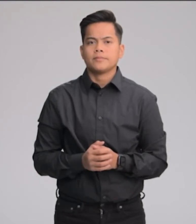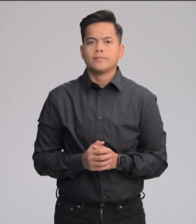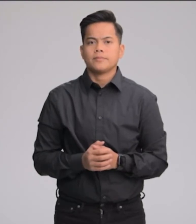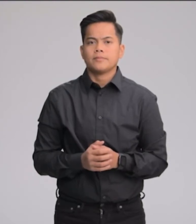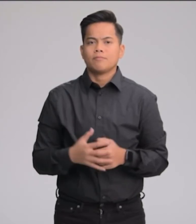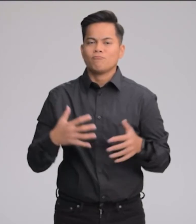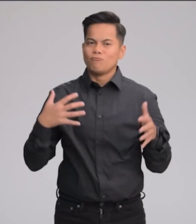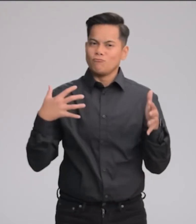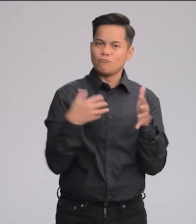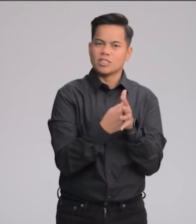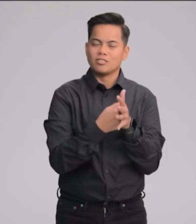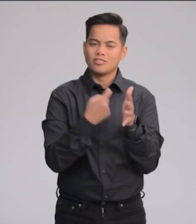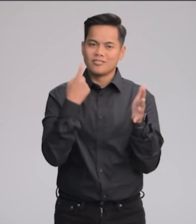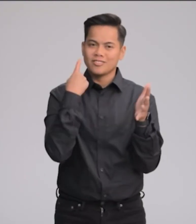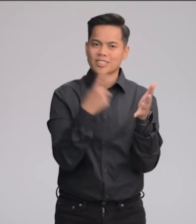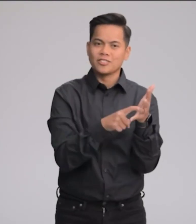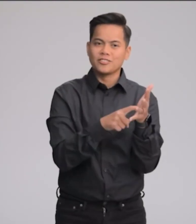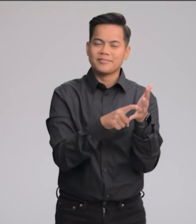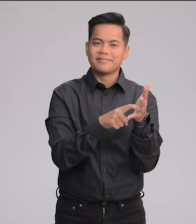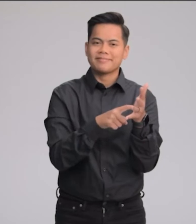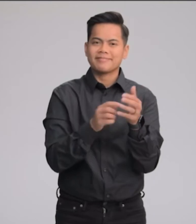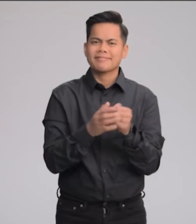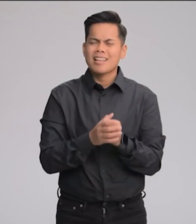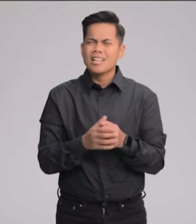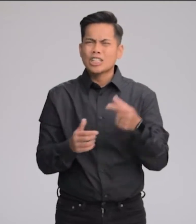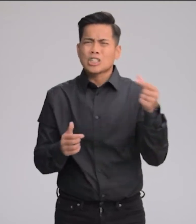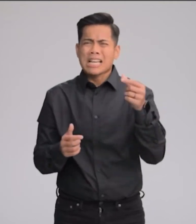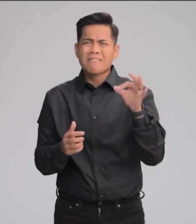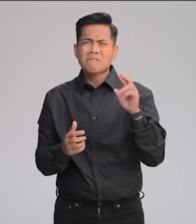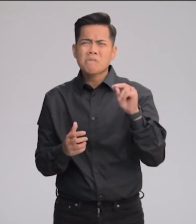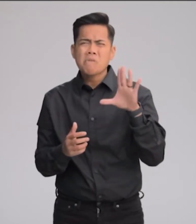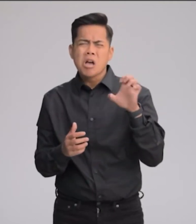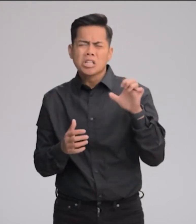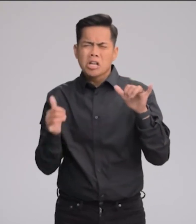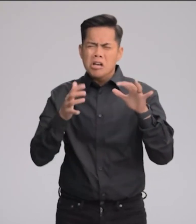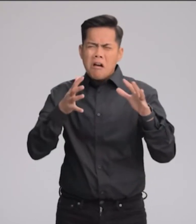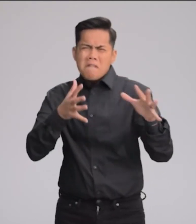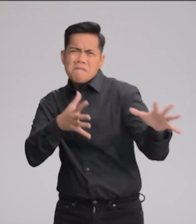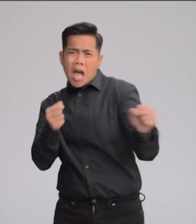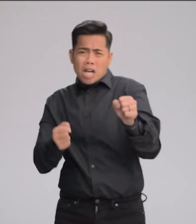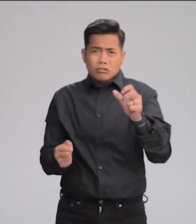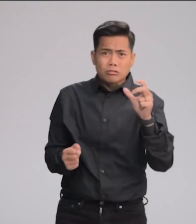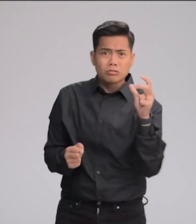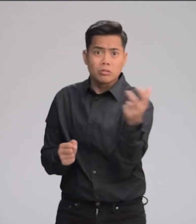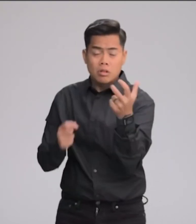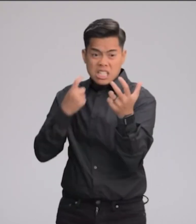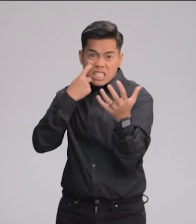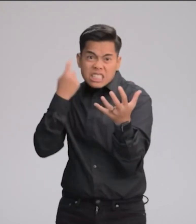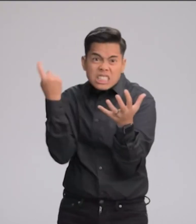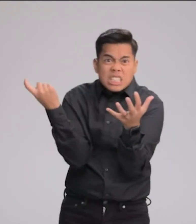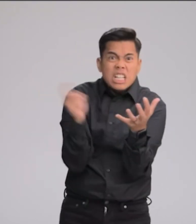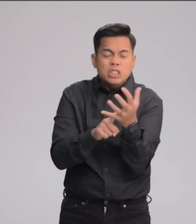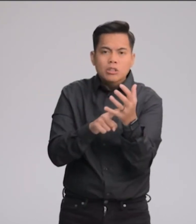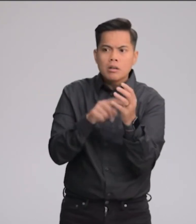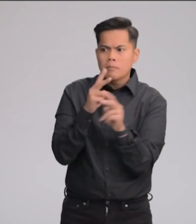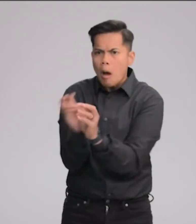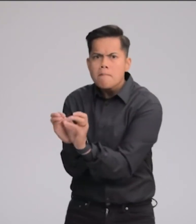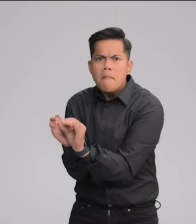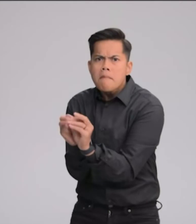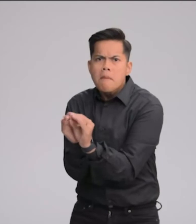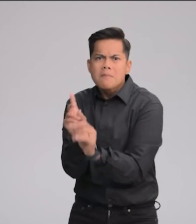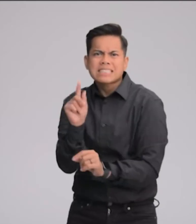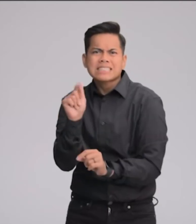Crash detection. Using a high g-force accelerometer, gyroscope, sensors, and machine learning algorithms,